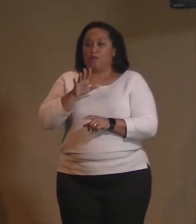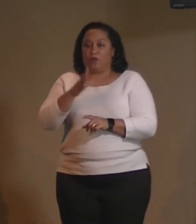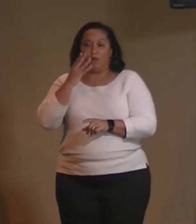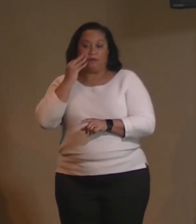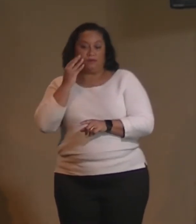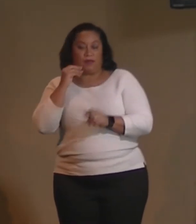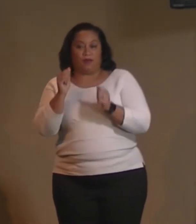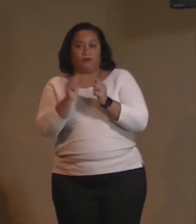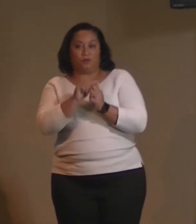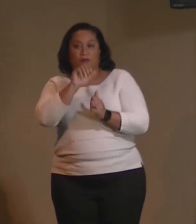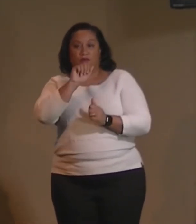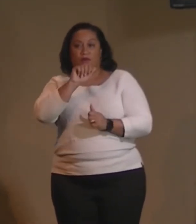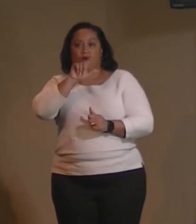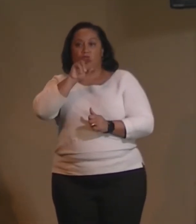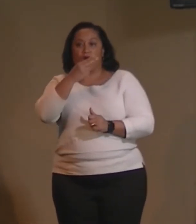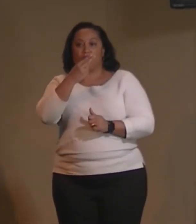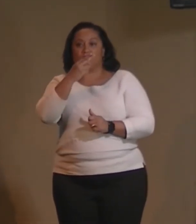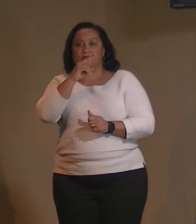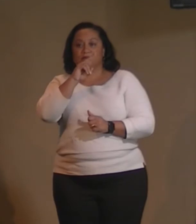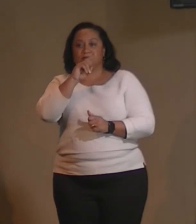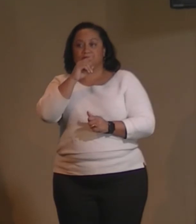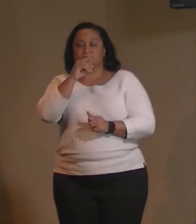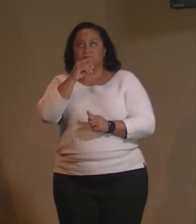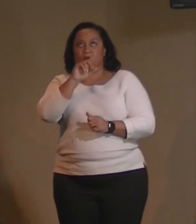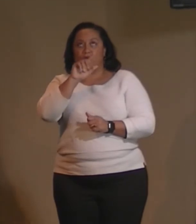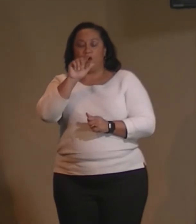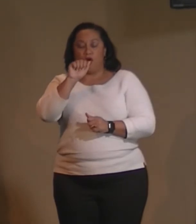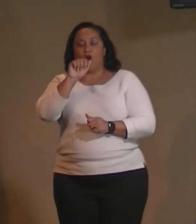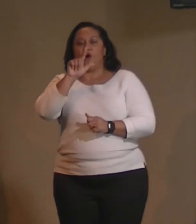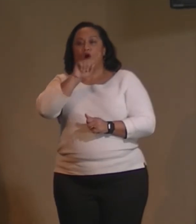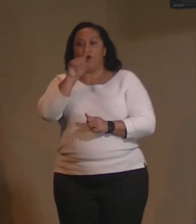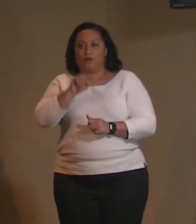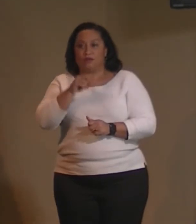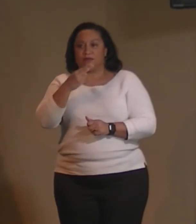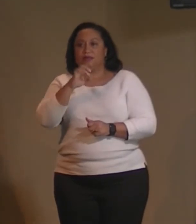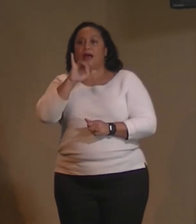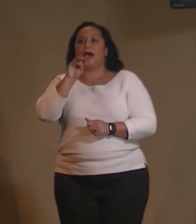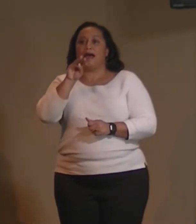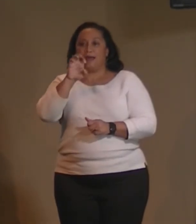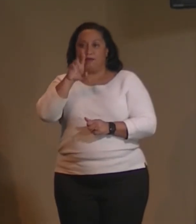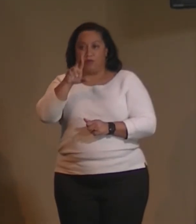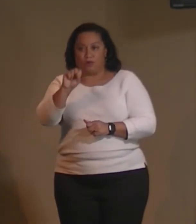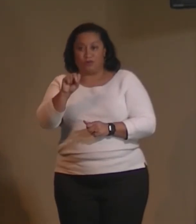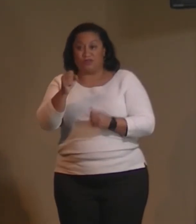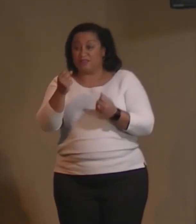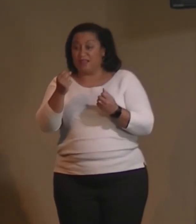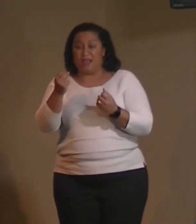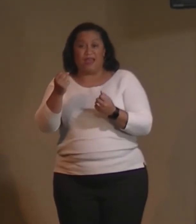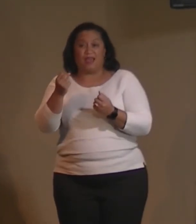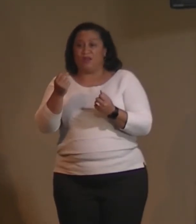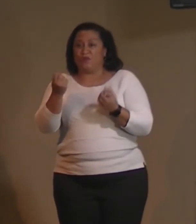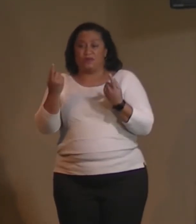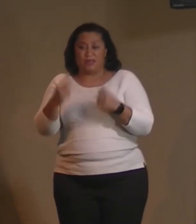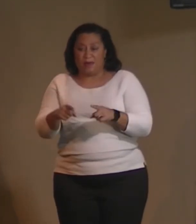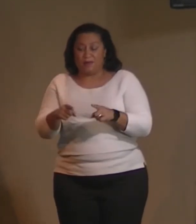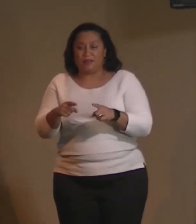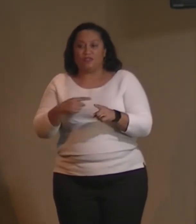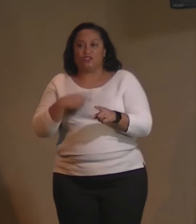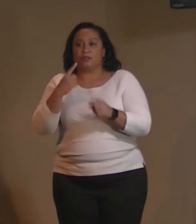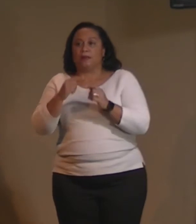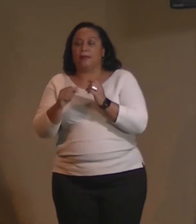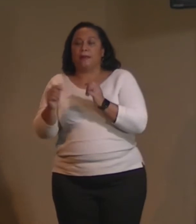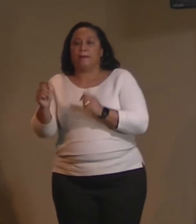of Alzheimer's where she is now urinating in various places in the house thinking that they are the bathroom